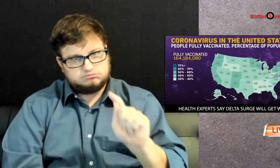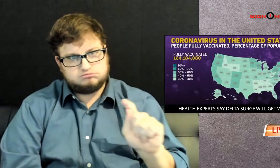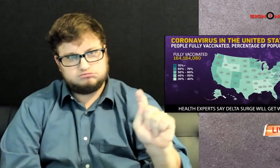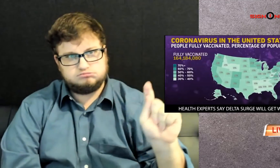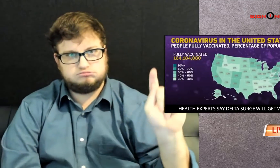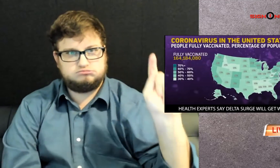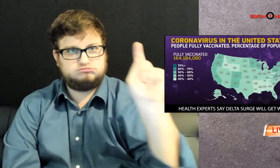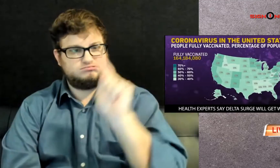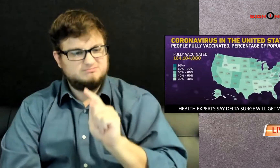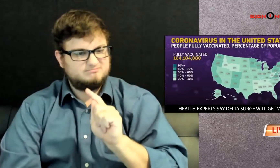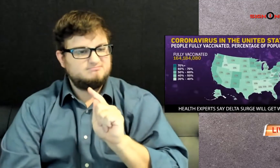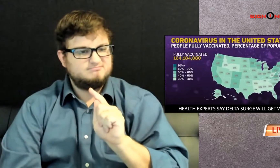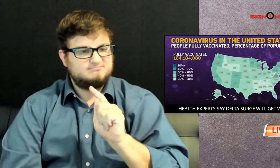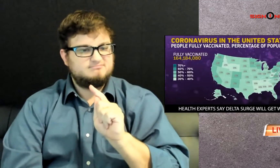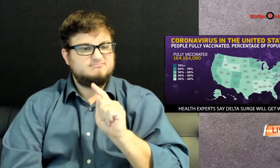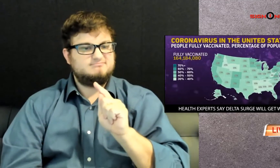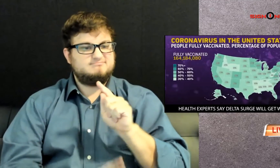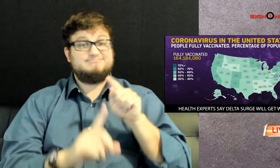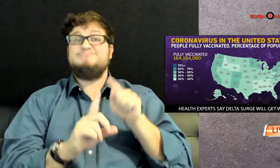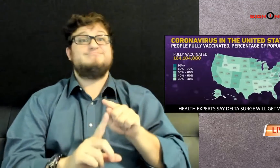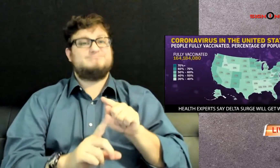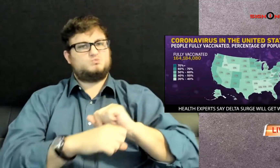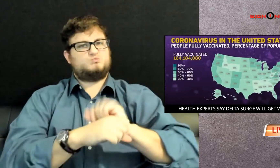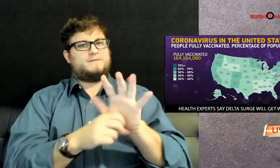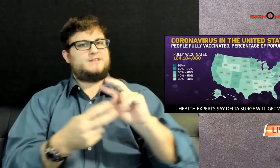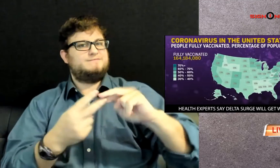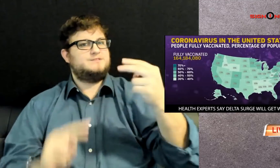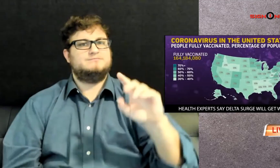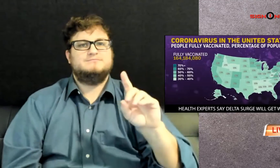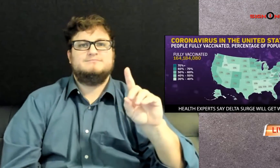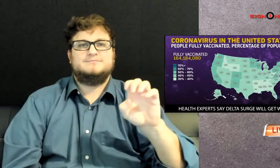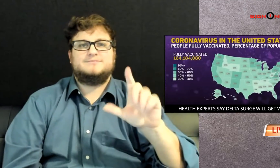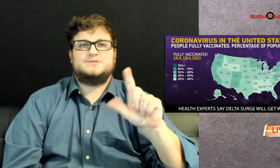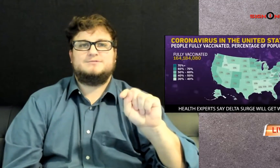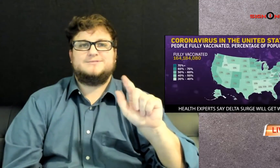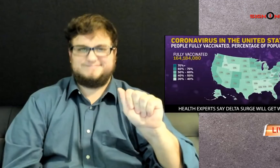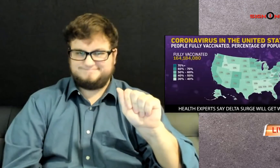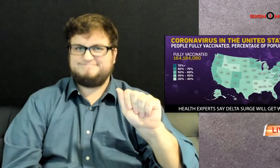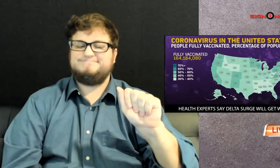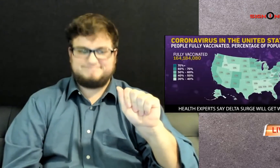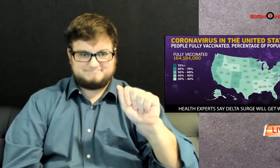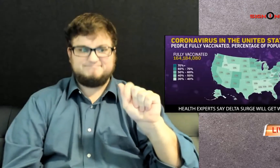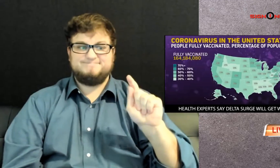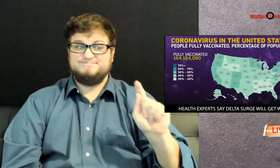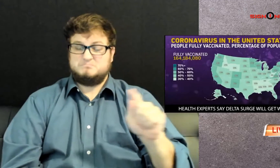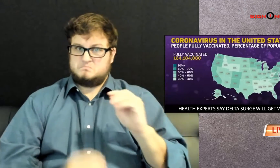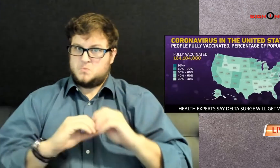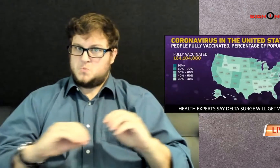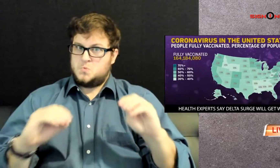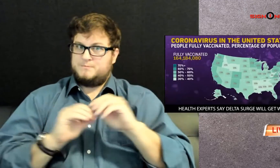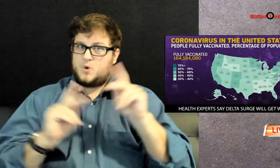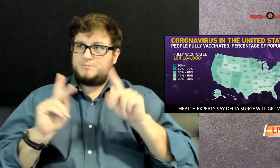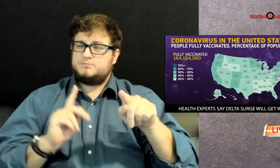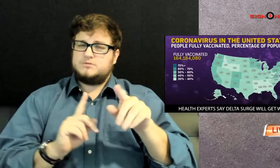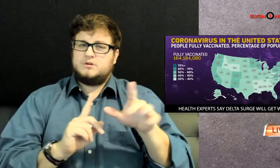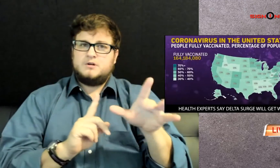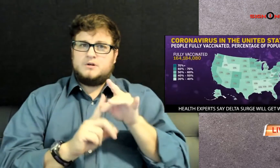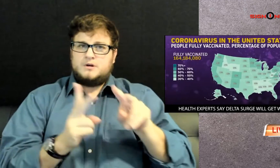Health officials are concerned about the surge of the Delta variant as new cases of the coronavirus are rising